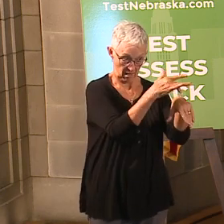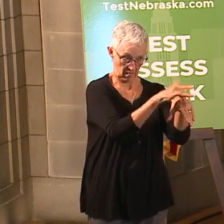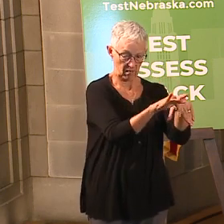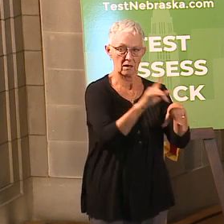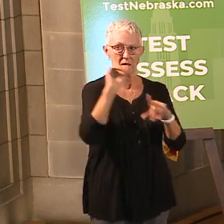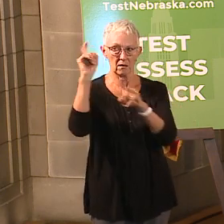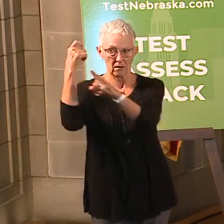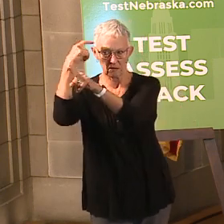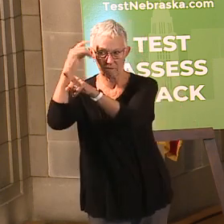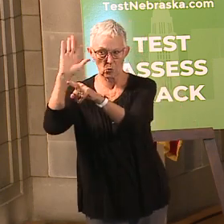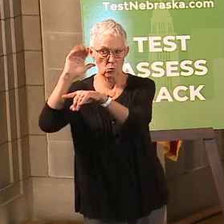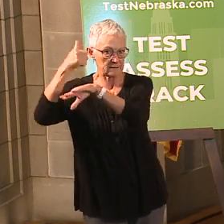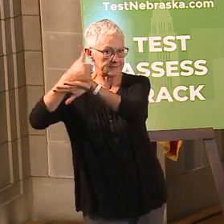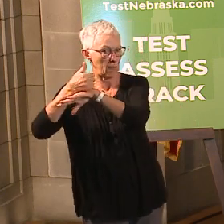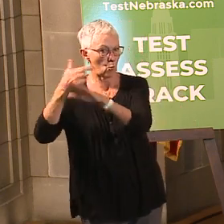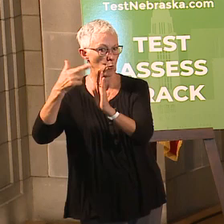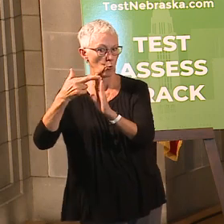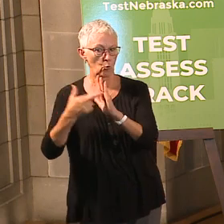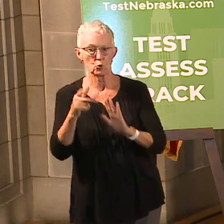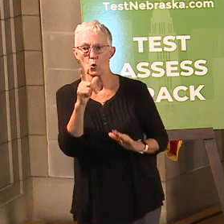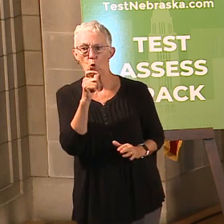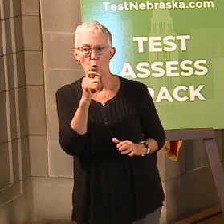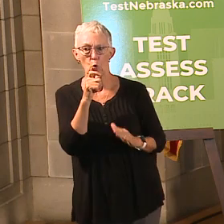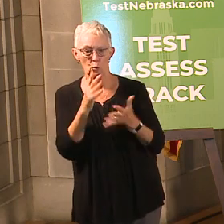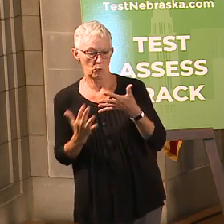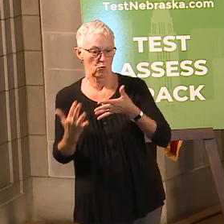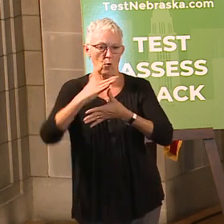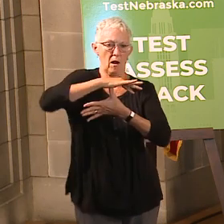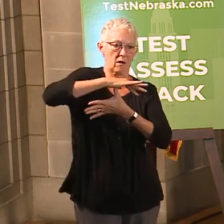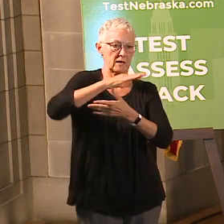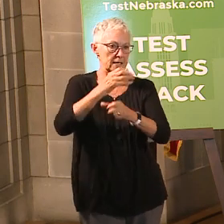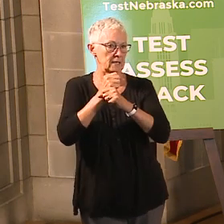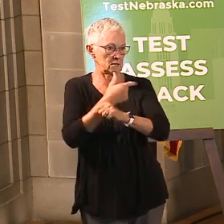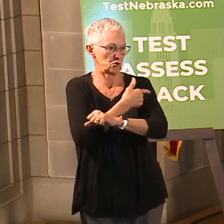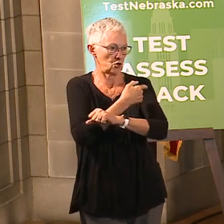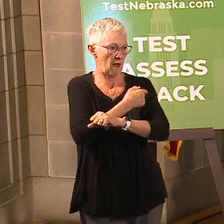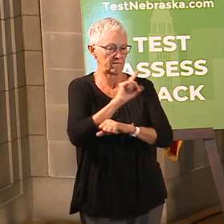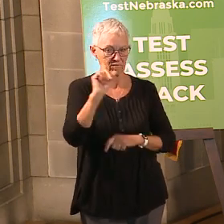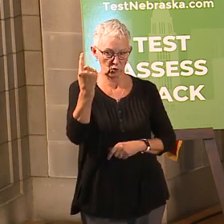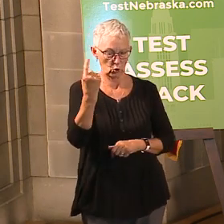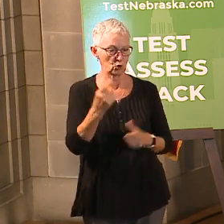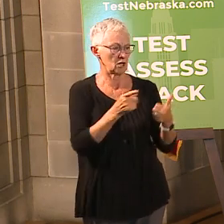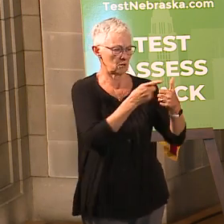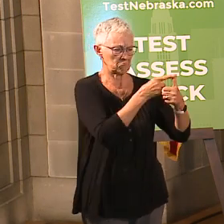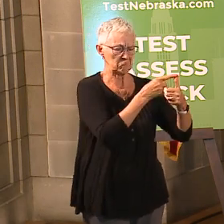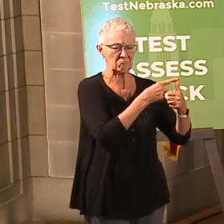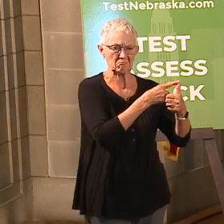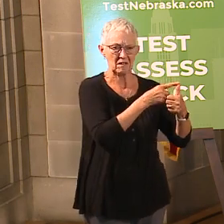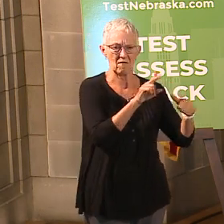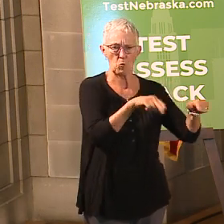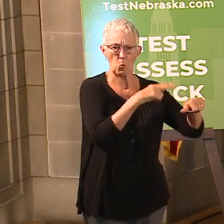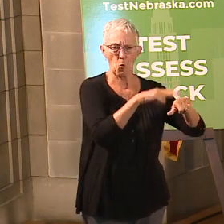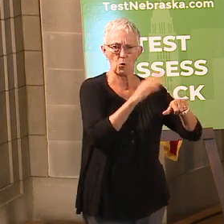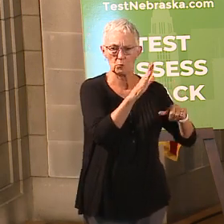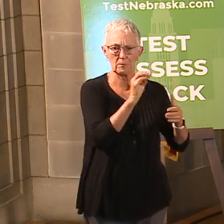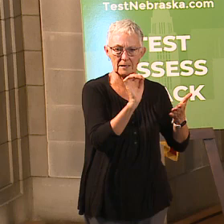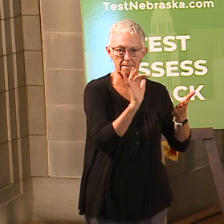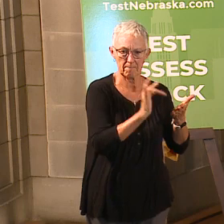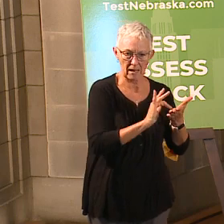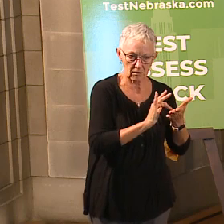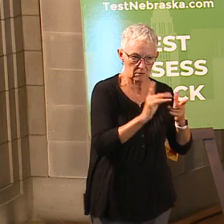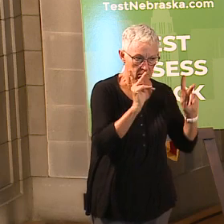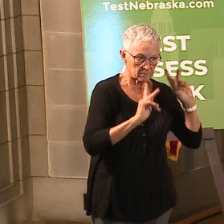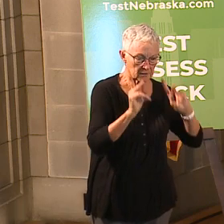have more information on that down the road, but you can imagine it'll be things like healthcare workers and first responders and people who are in those vulnerable categories.